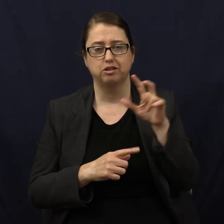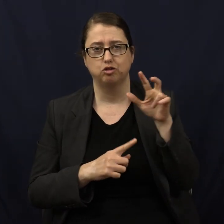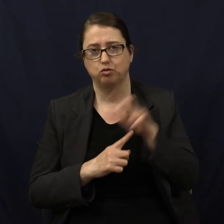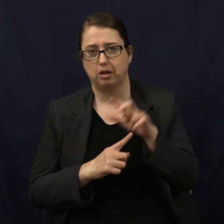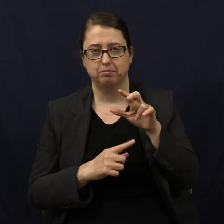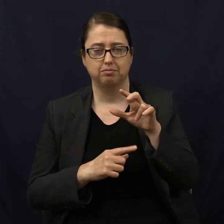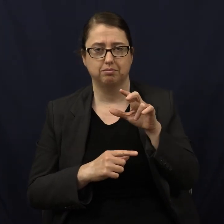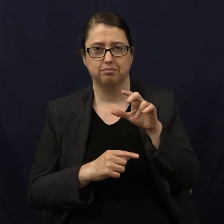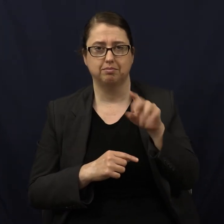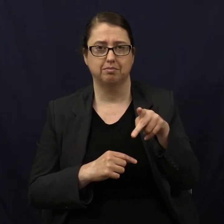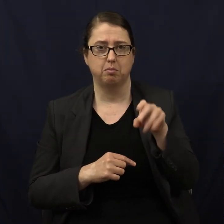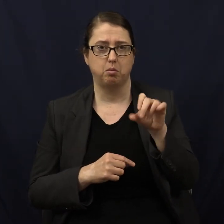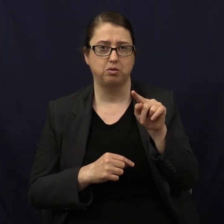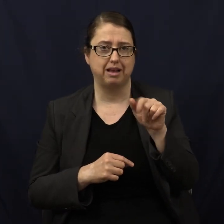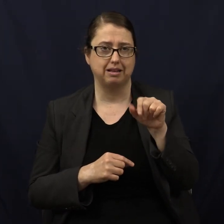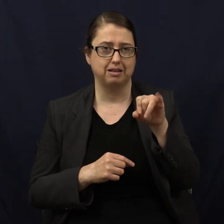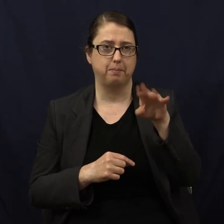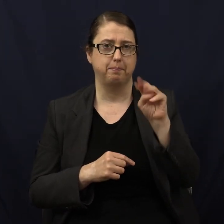potassium?